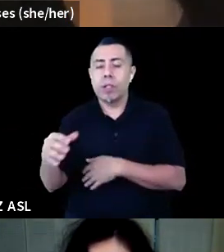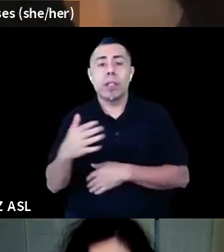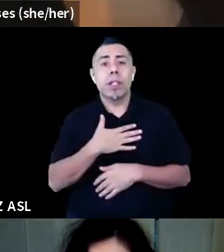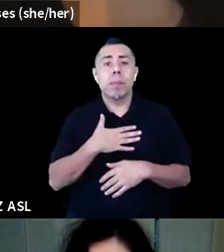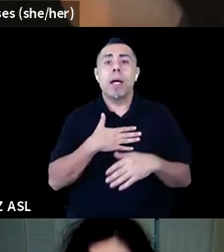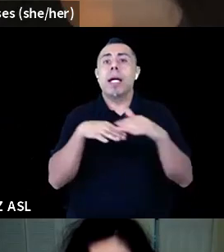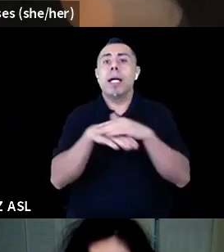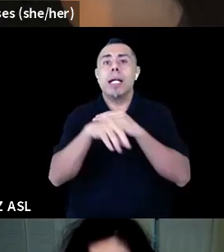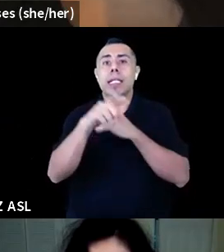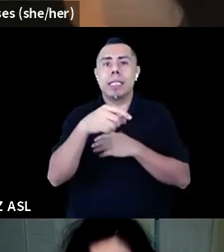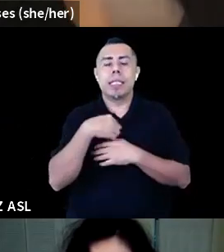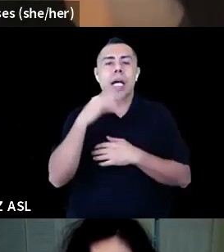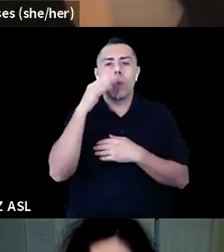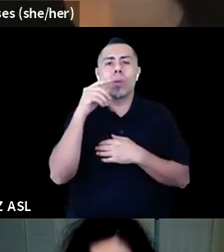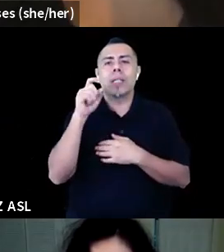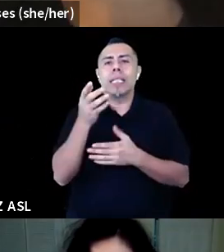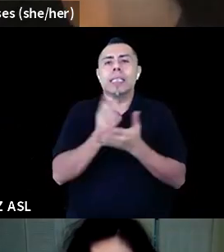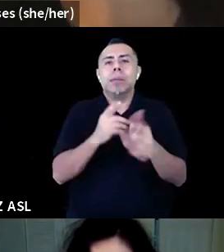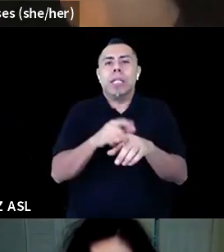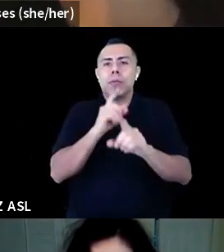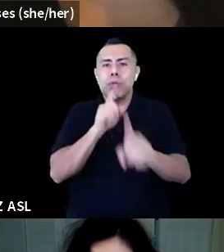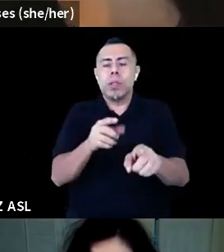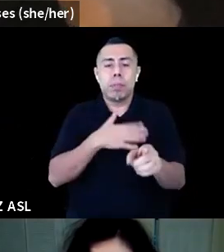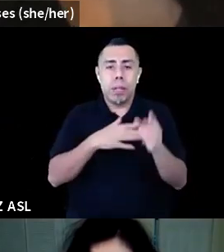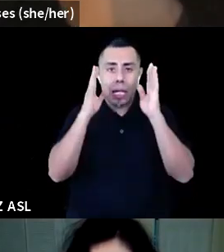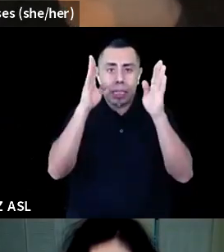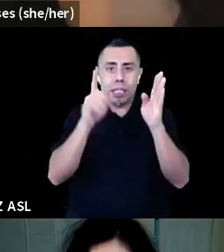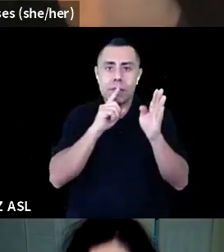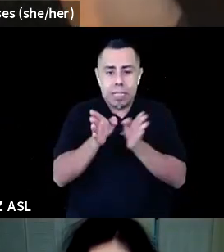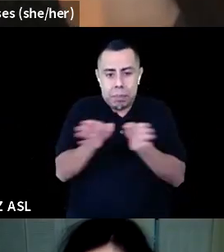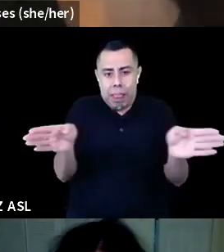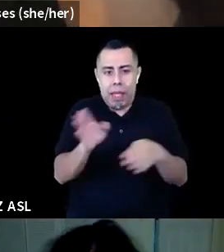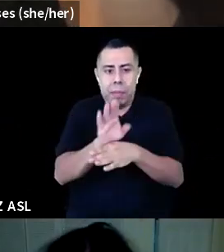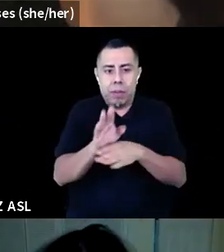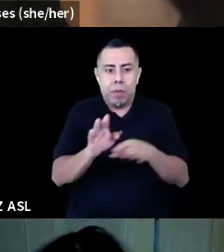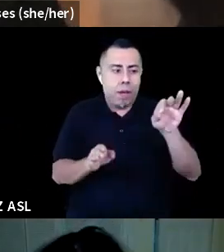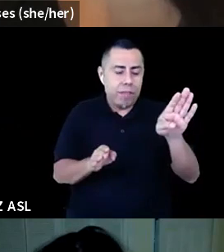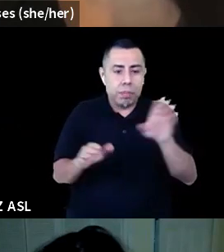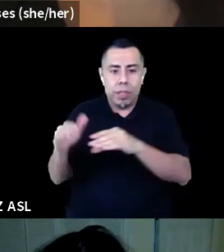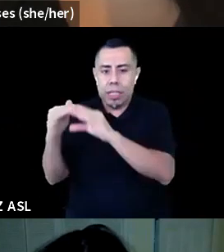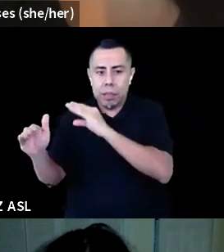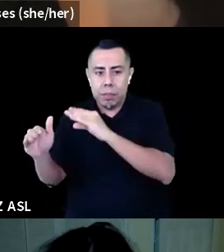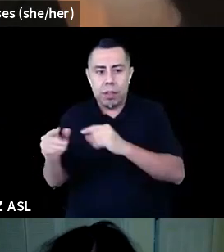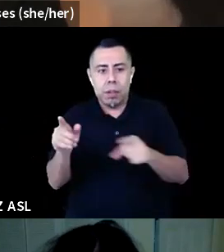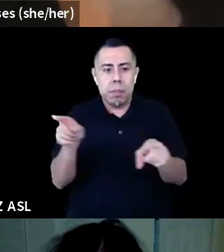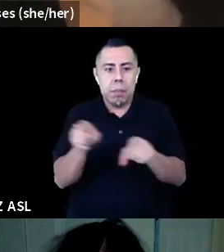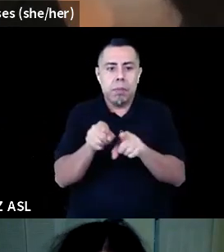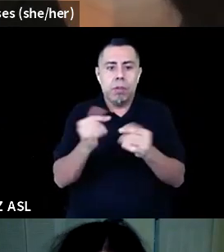areas because I'm monitoring the Facebook and the email. Also, today has been a day, so we a little slow over here,